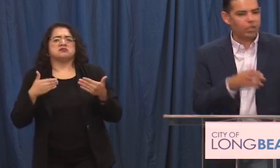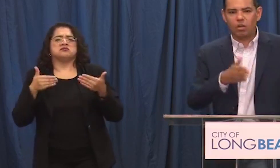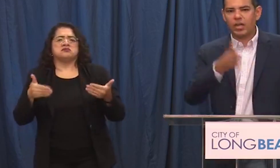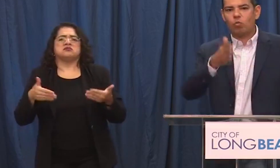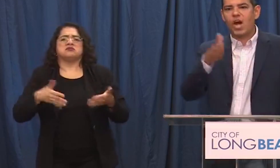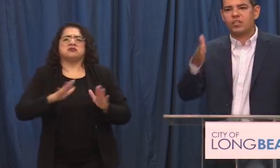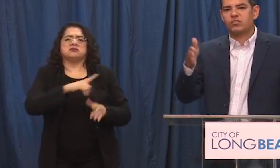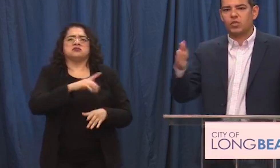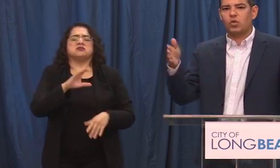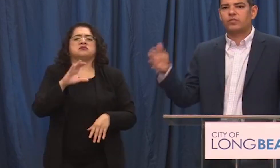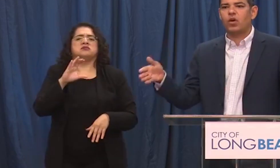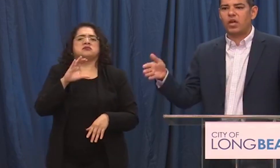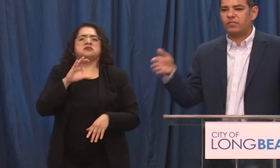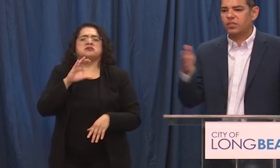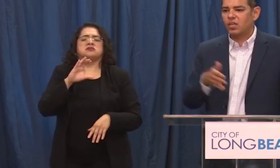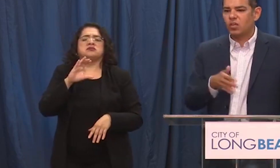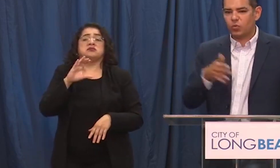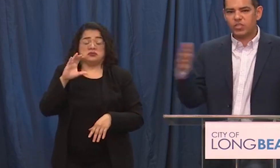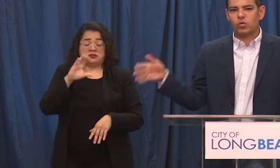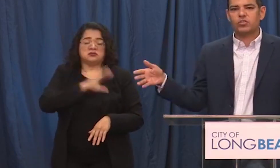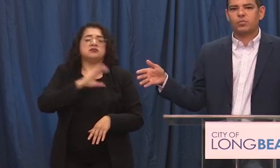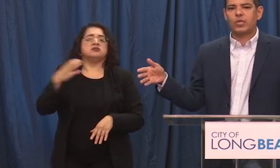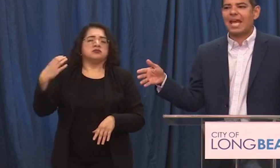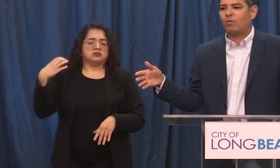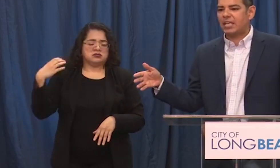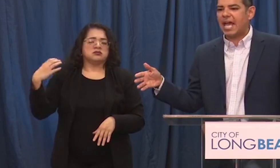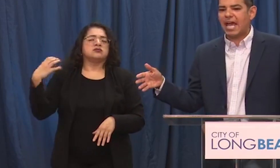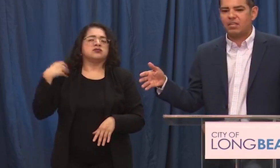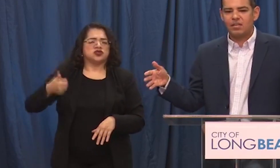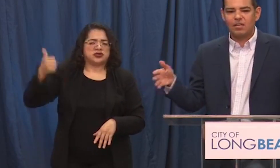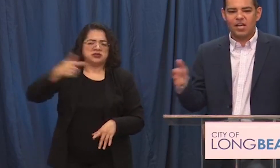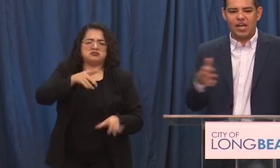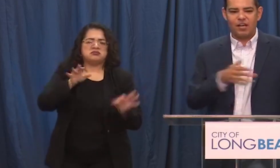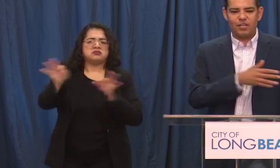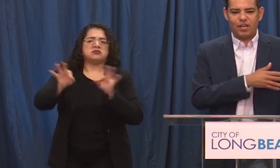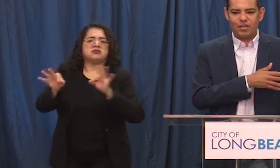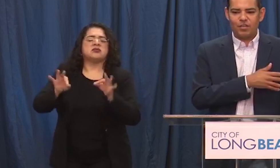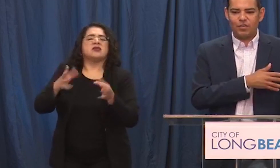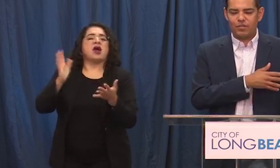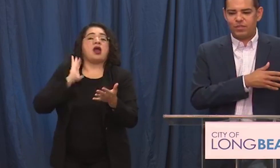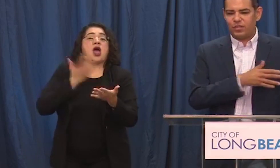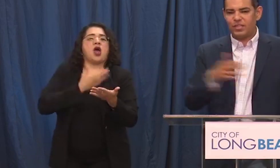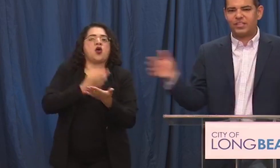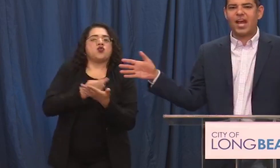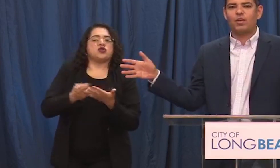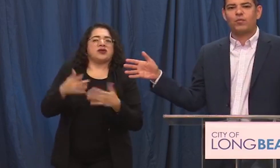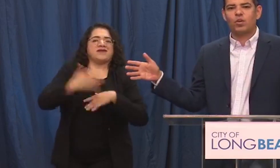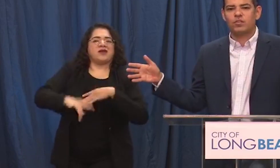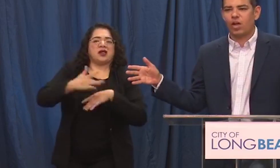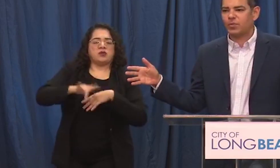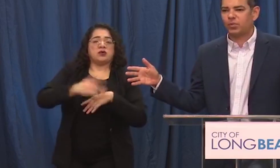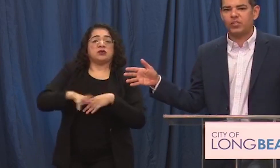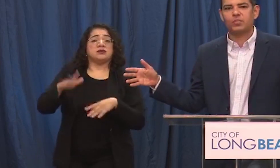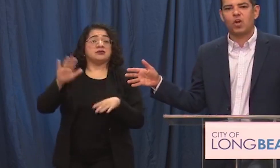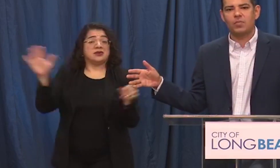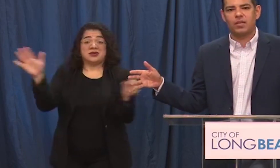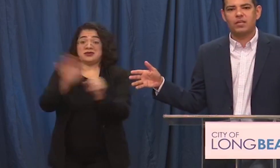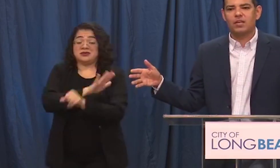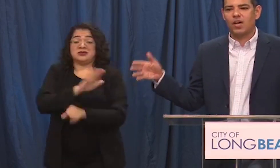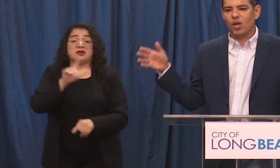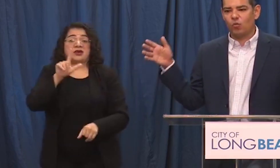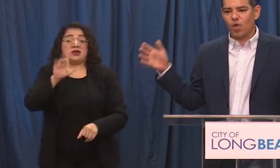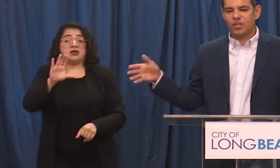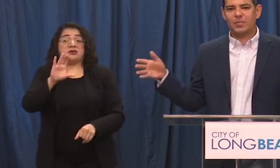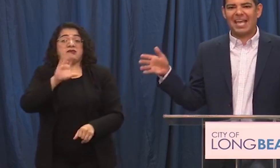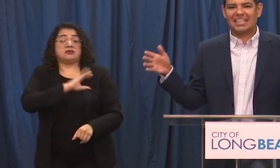uh kind of walk us through as far as the resources and we had we had uh uh the the entire force of the long beach police department